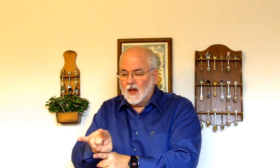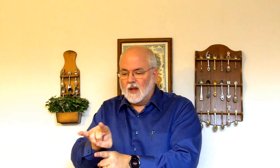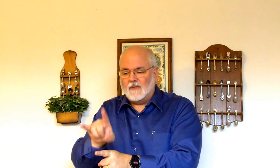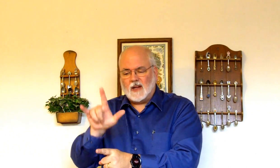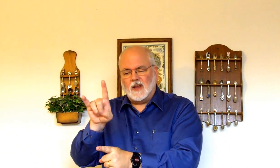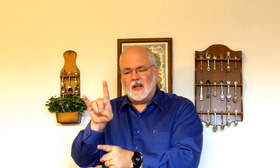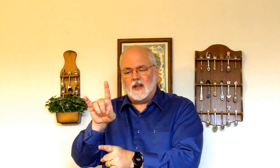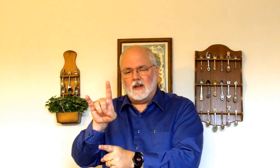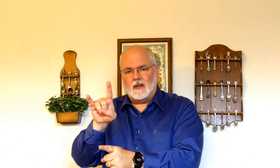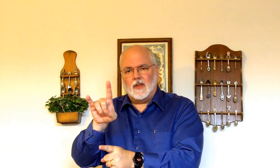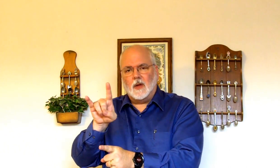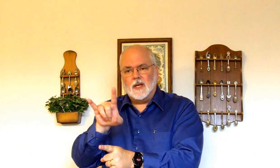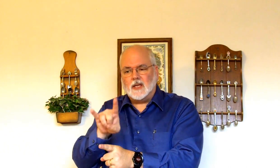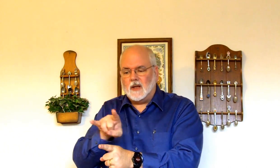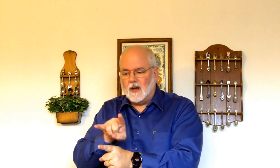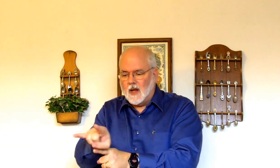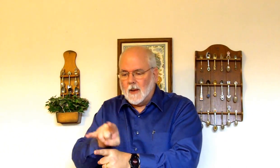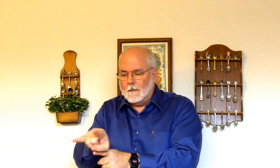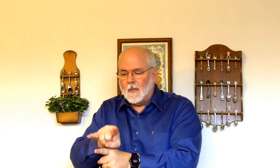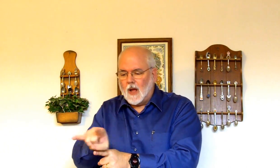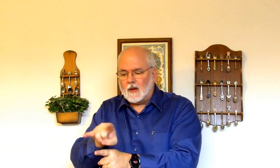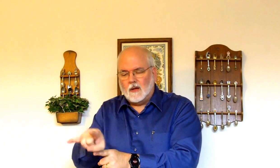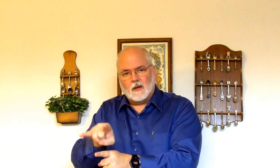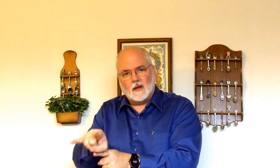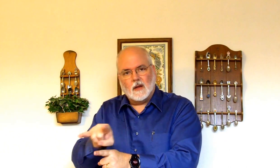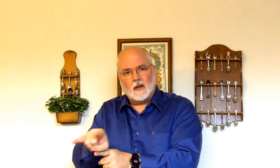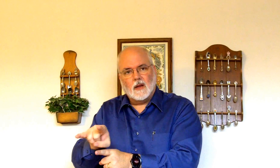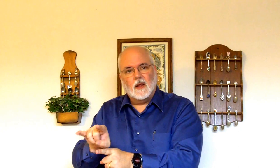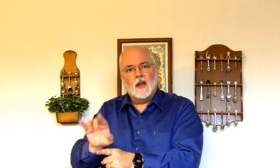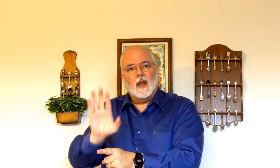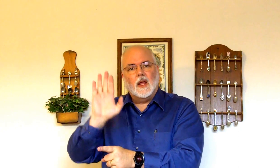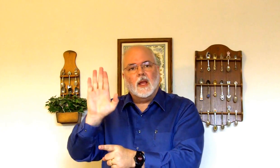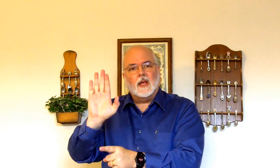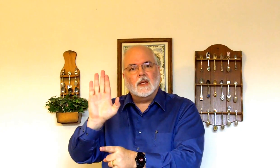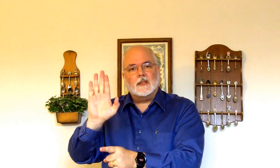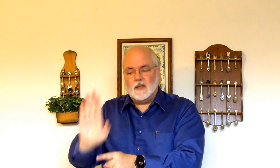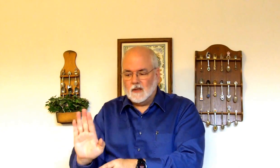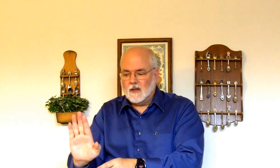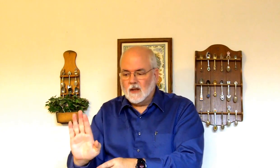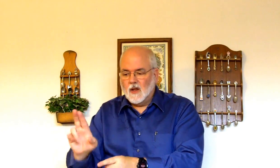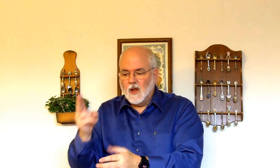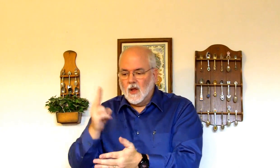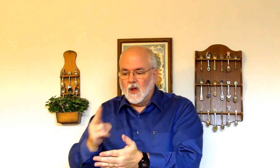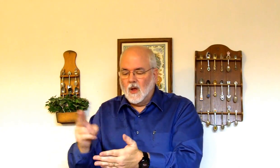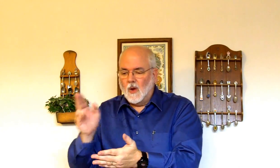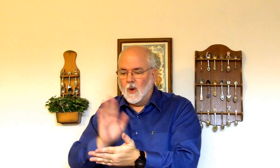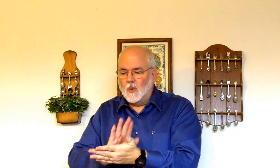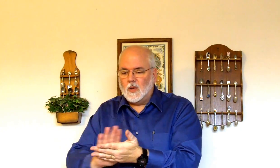In fact the thumb is in. Mocked. His. Holy.